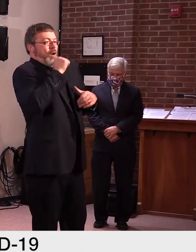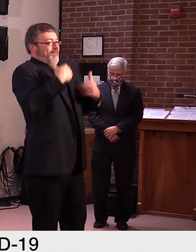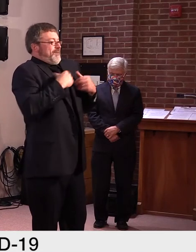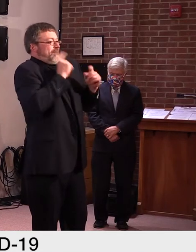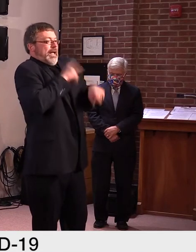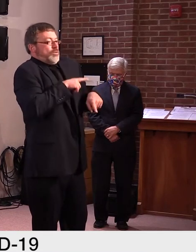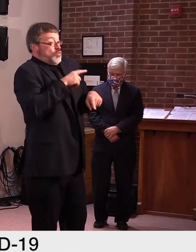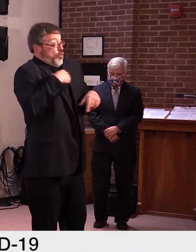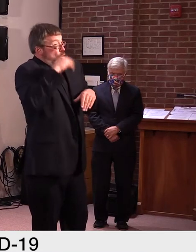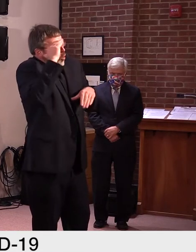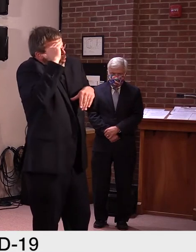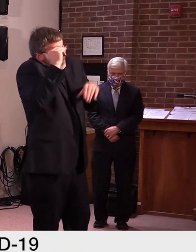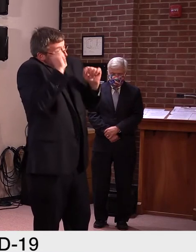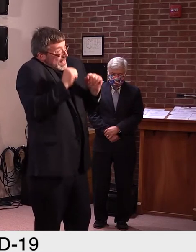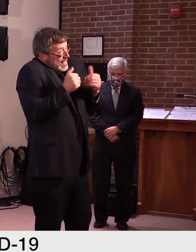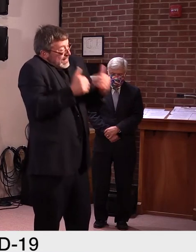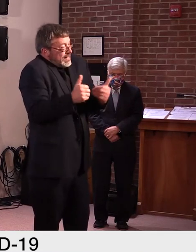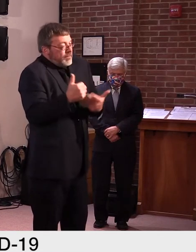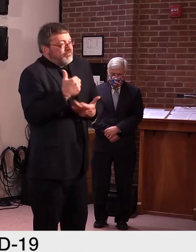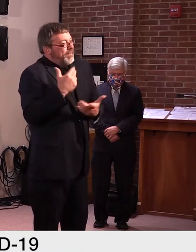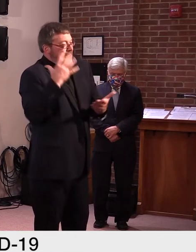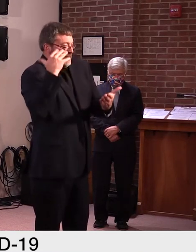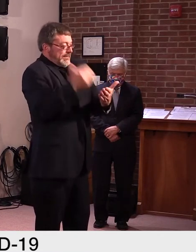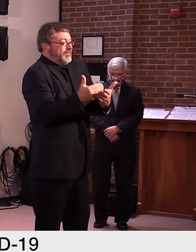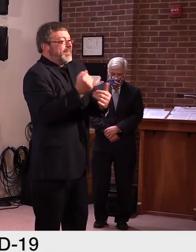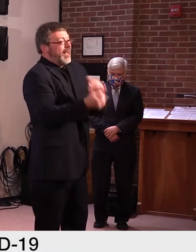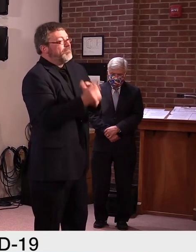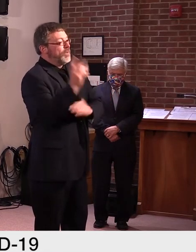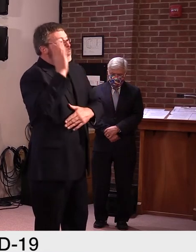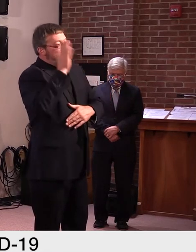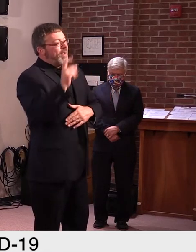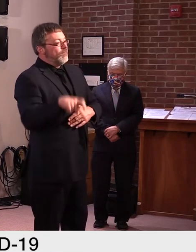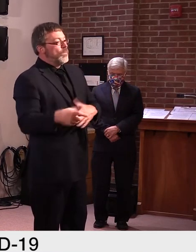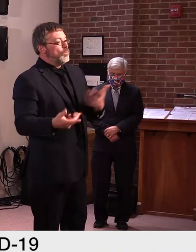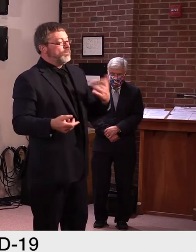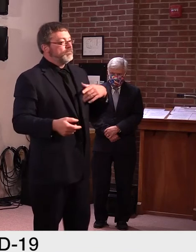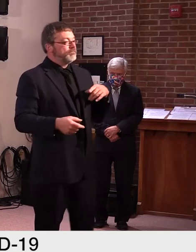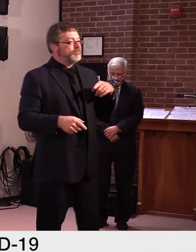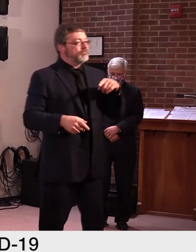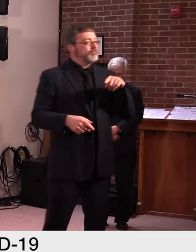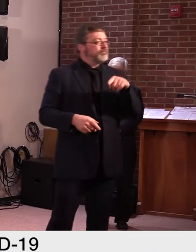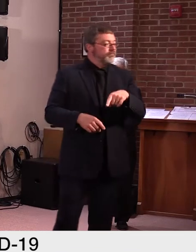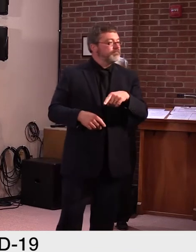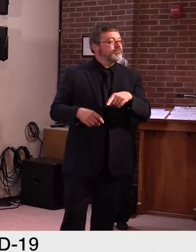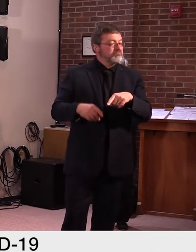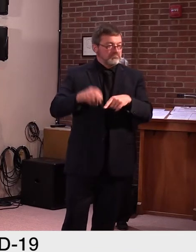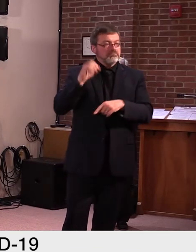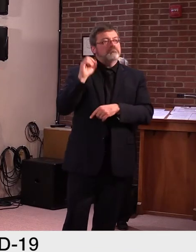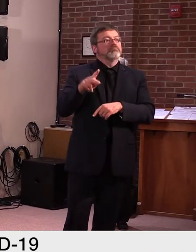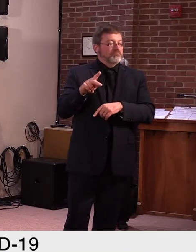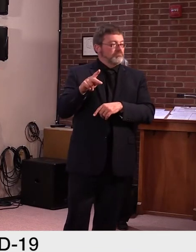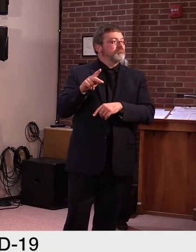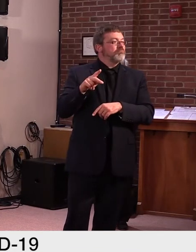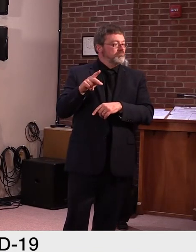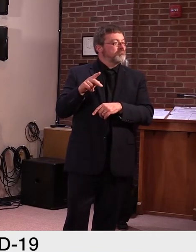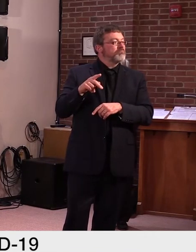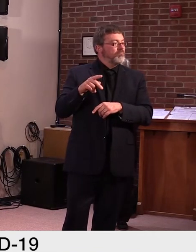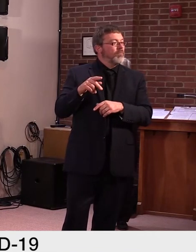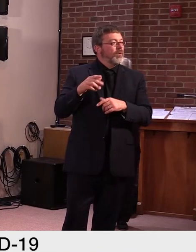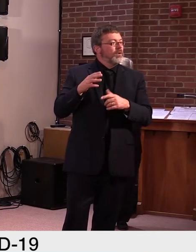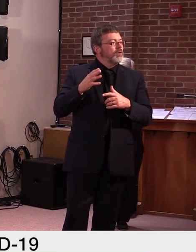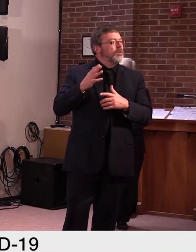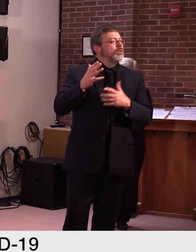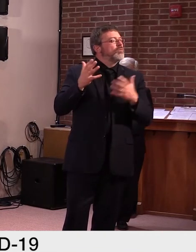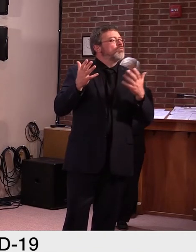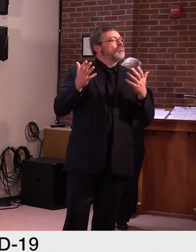and then I just had one more follow-up. Um, what are some of the specific metrics that are standing in the way of schools moving into step three and where do they stand